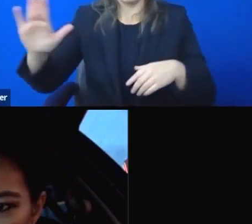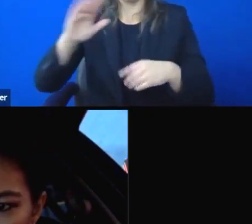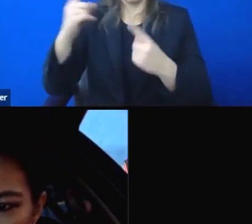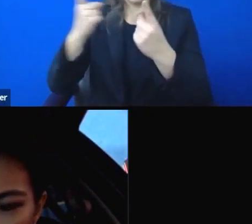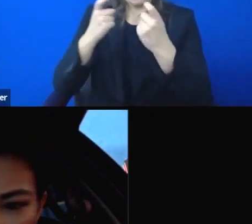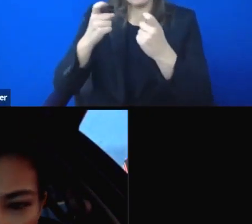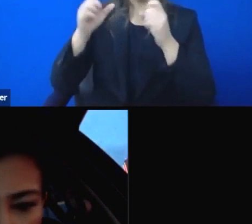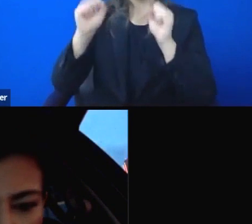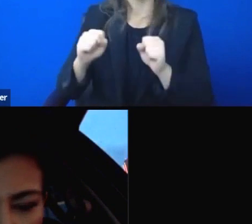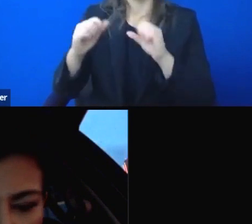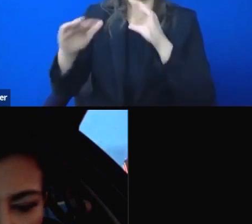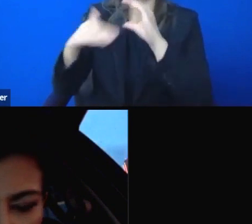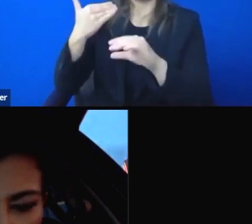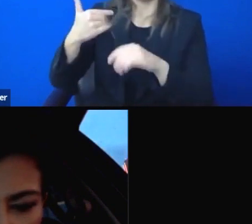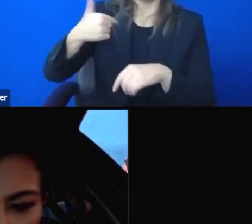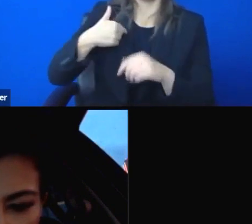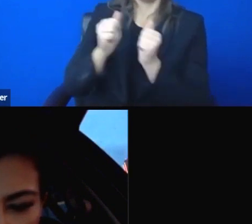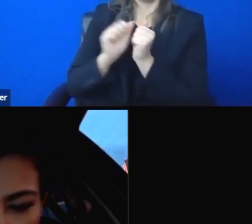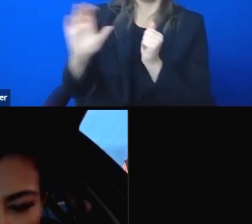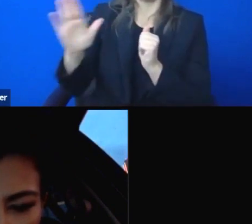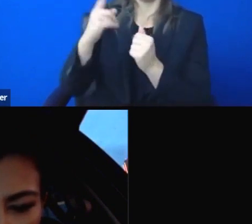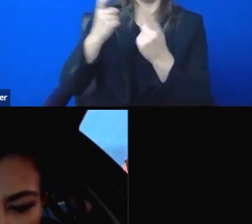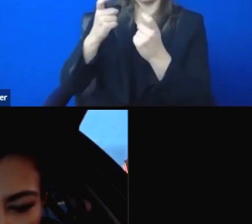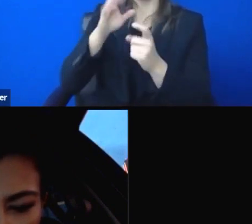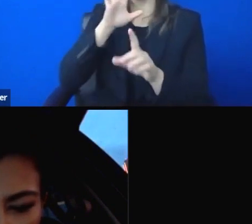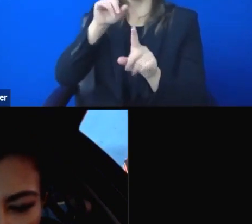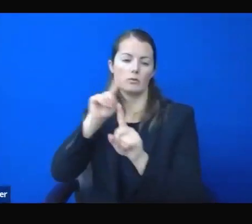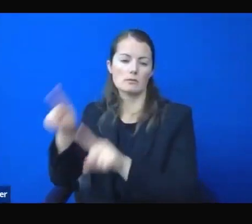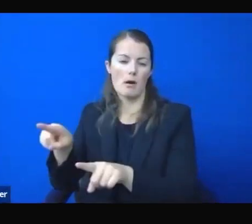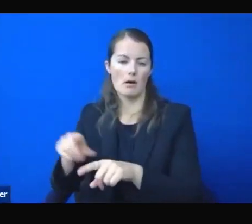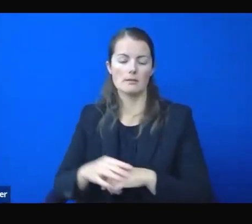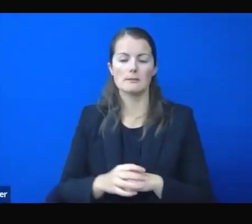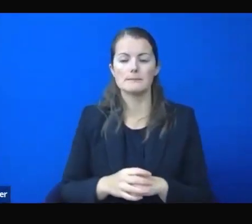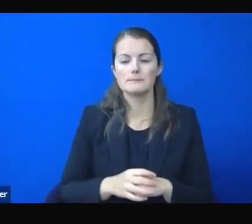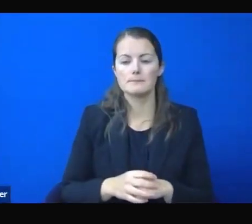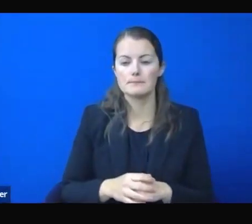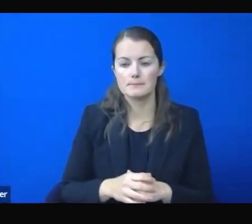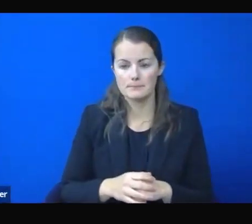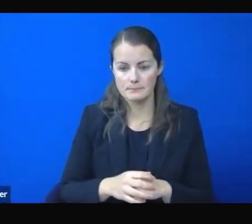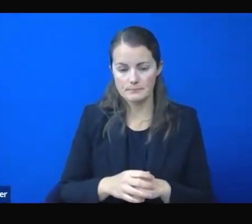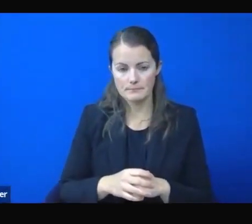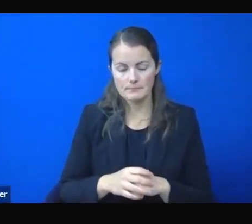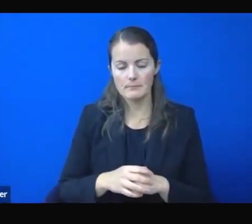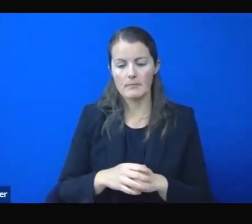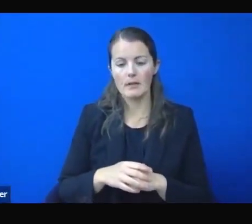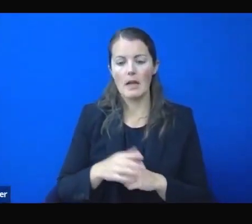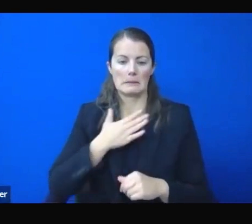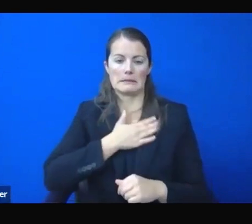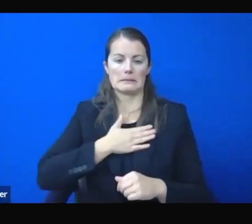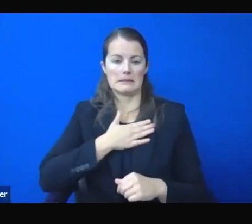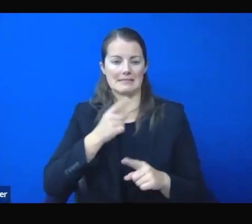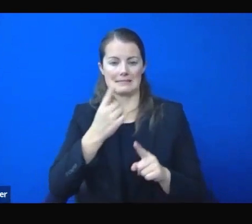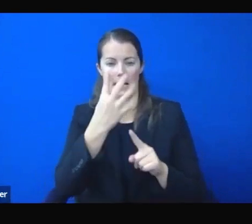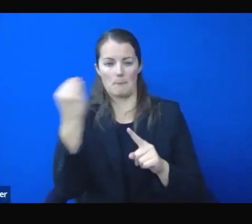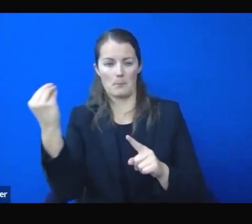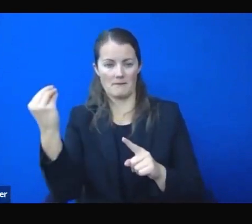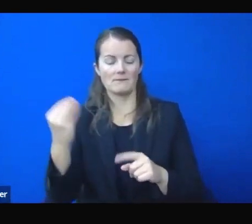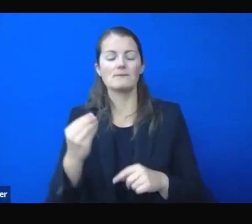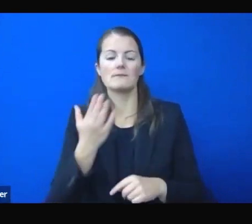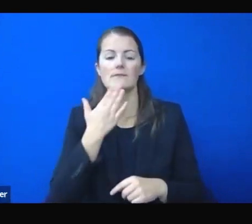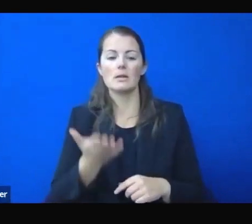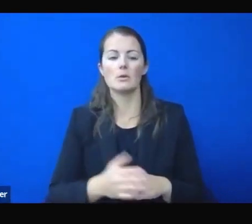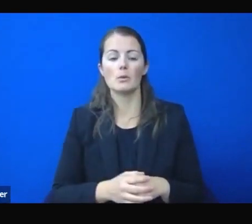So we'll do Sam Metz from the AP to go next. And Astrid Mendoz, if you don't mind just keeping your camera off. Sam, go ahead and ask your question.